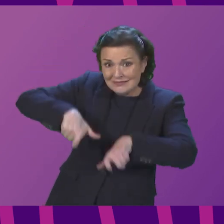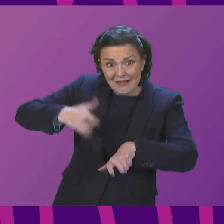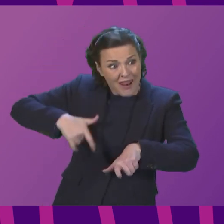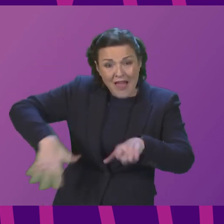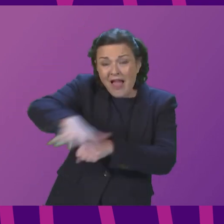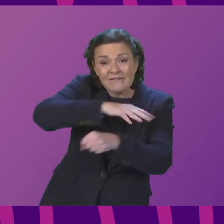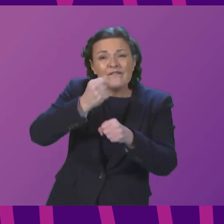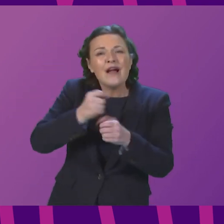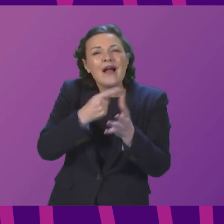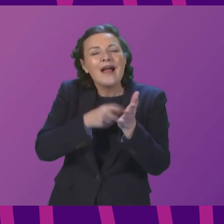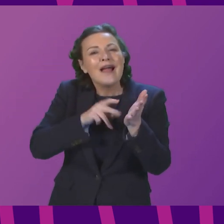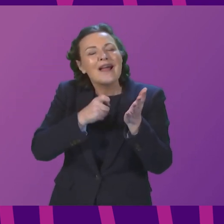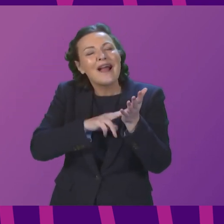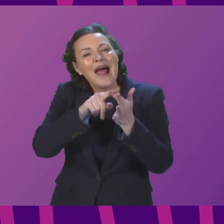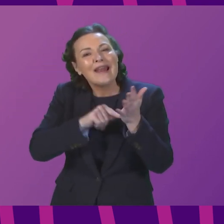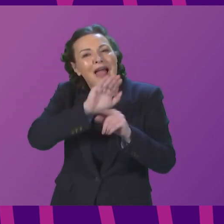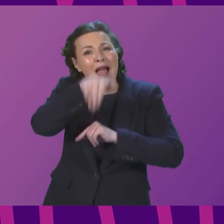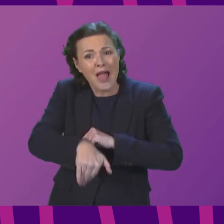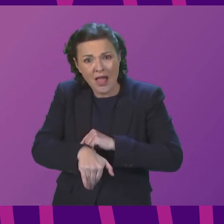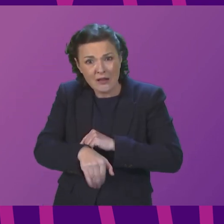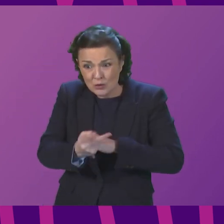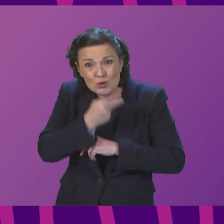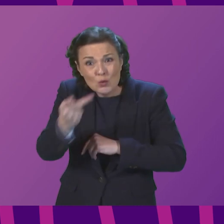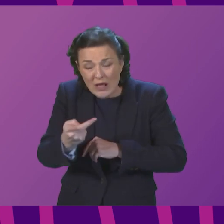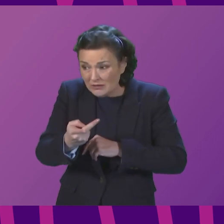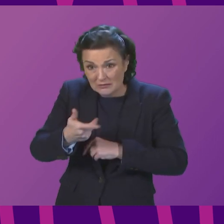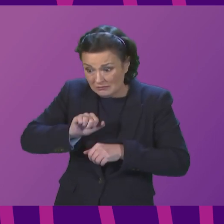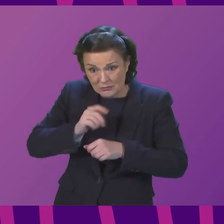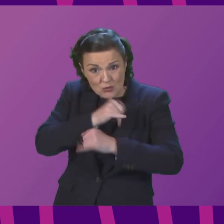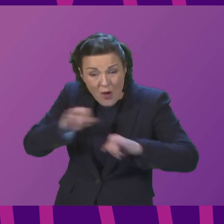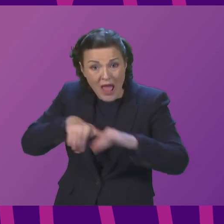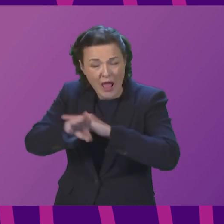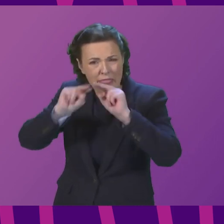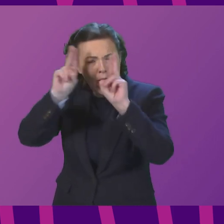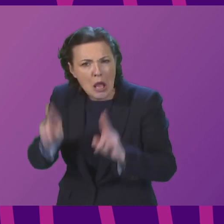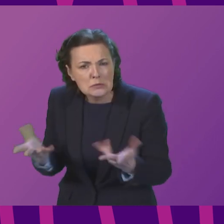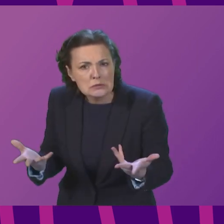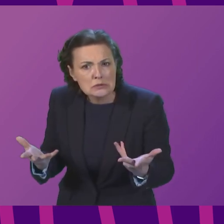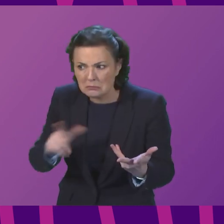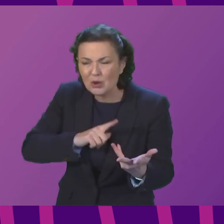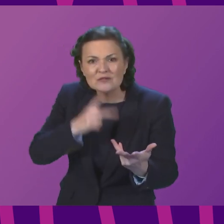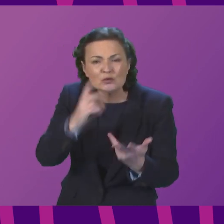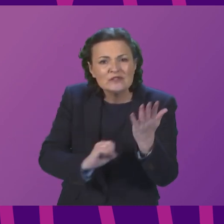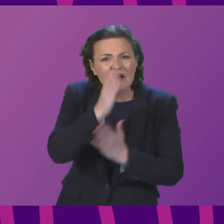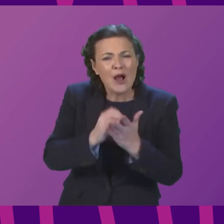four months after the fire, that there should be third-party, independent oversight of the management of the rebuild to